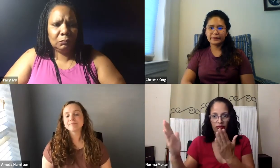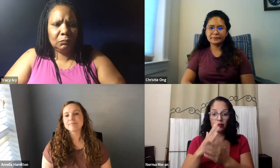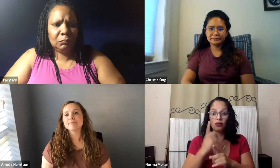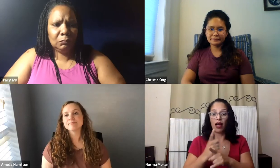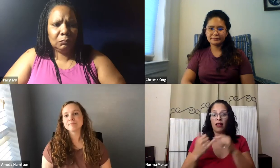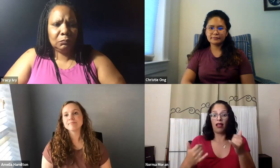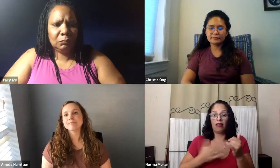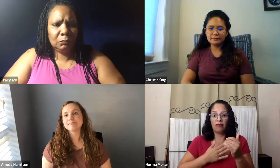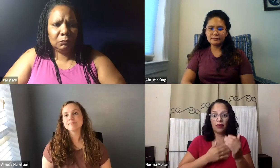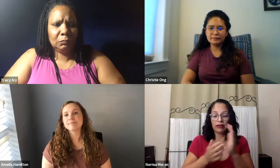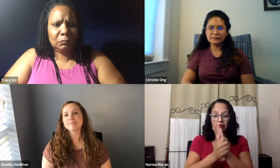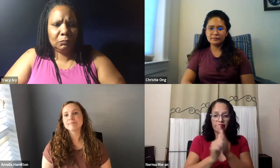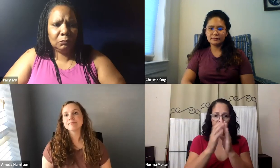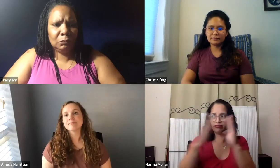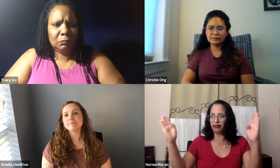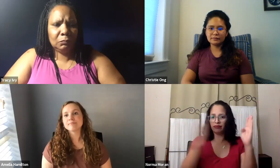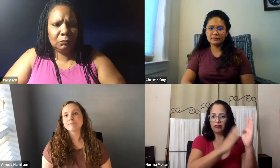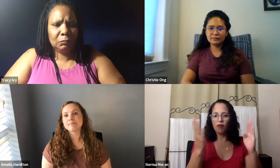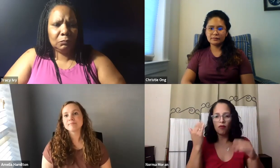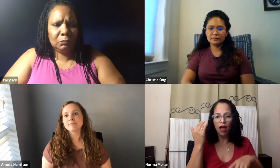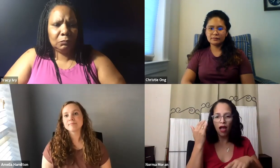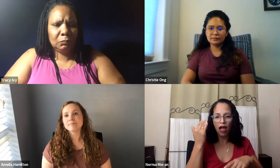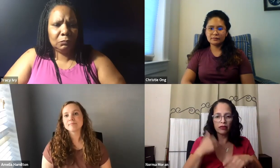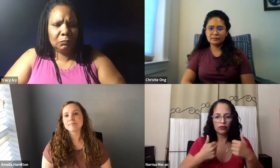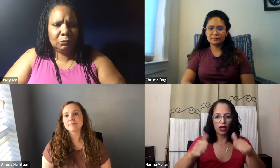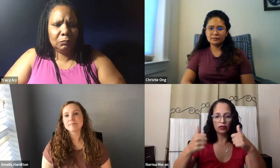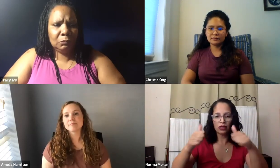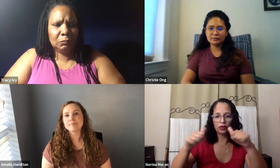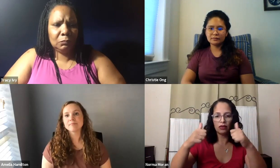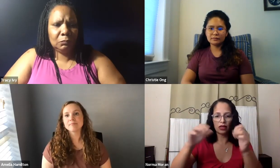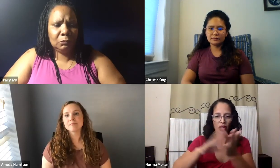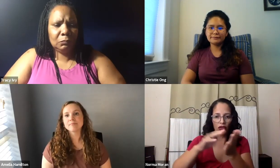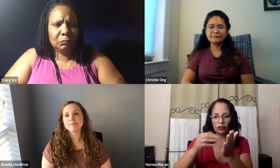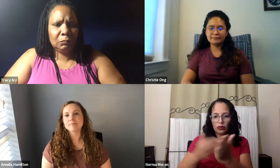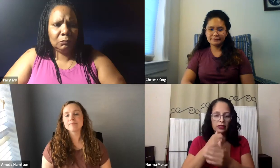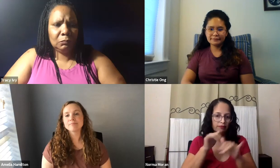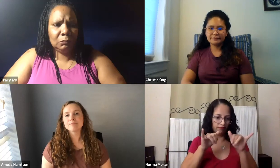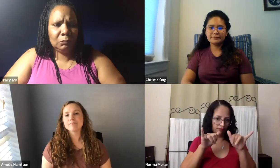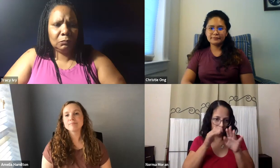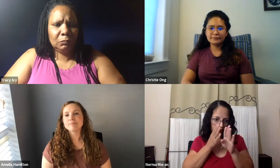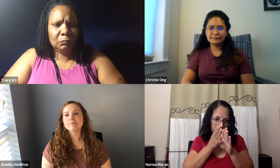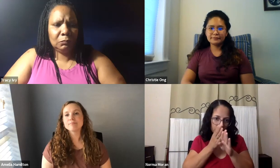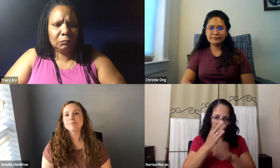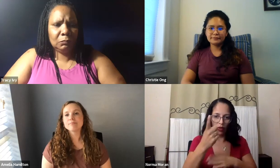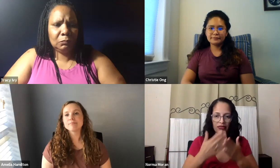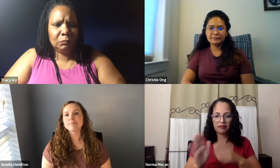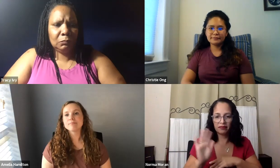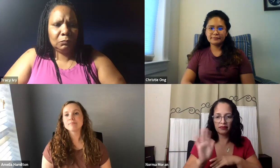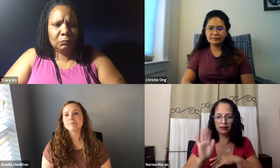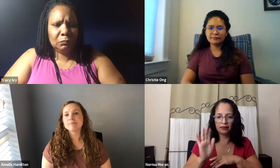and to branch out. Right now, my skills are pretty vast because I've tried and learned new things.